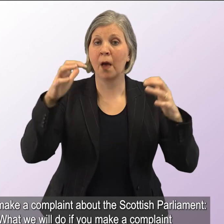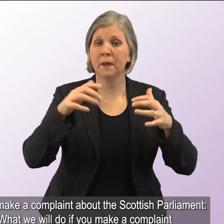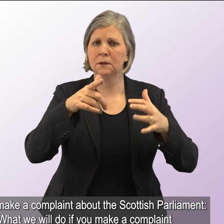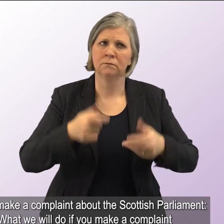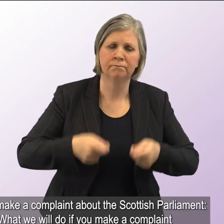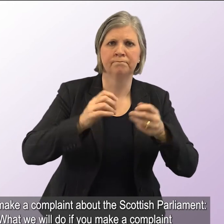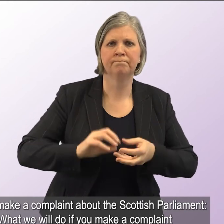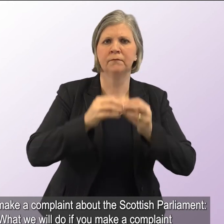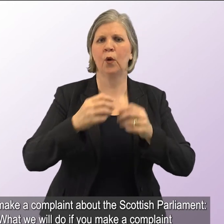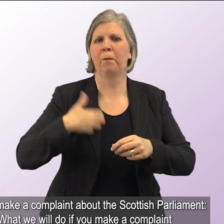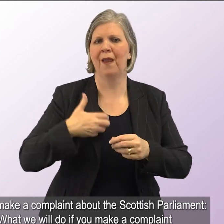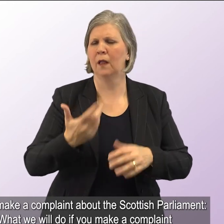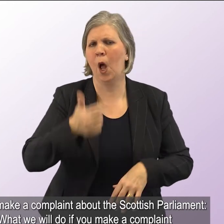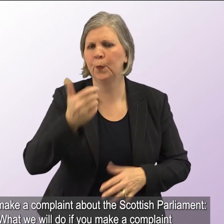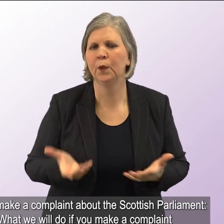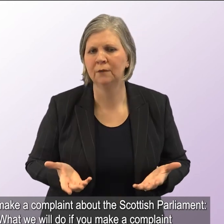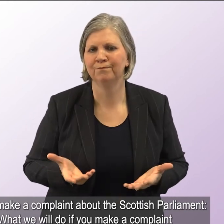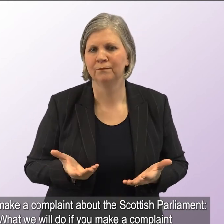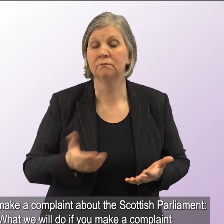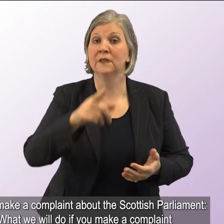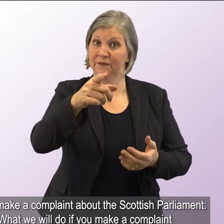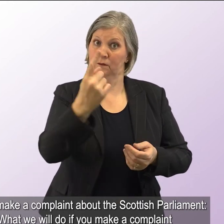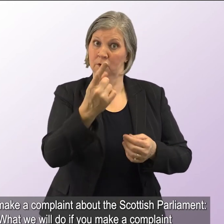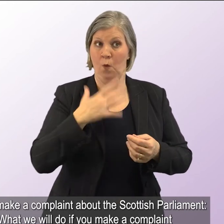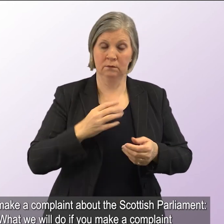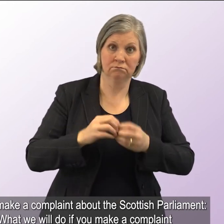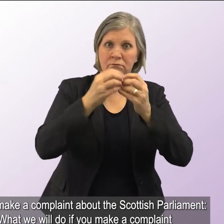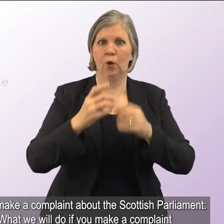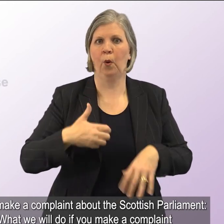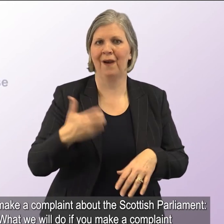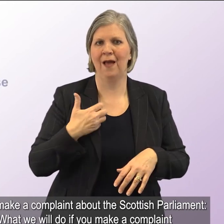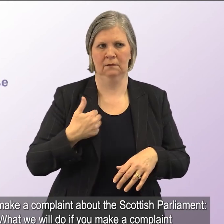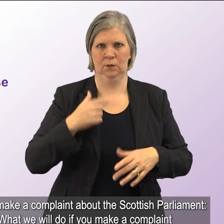How to make a complaint about the Scottish Parliament. What we will do if you make a complaint.